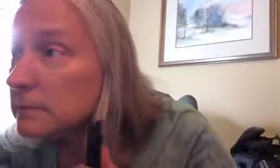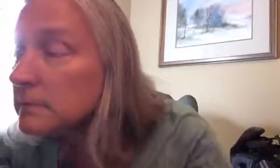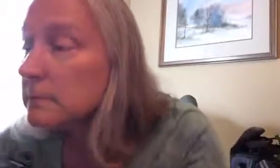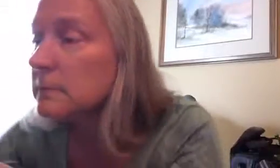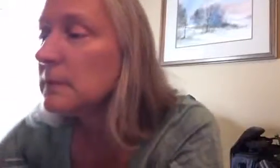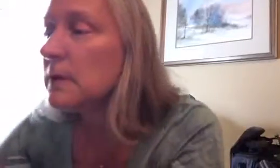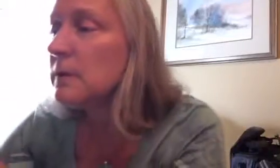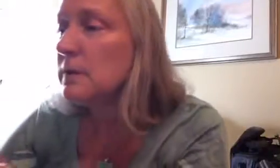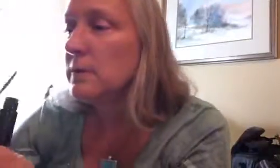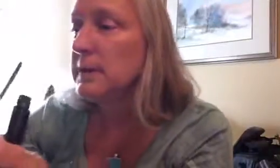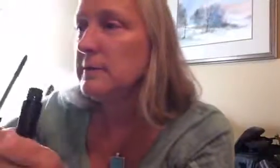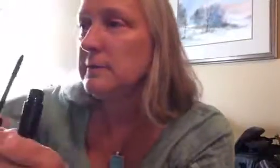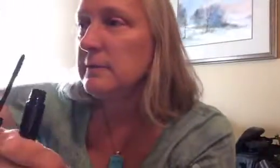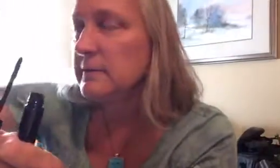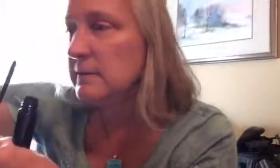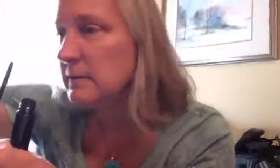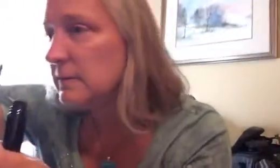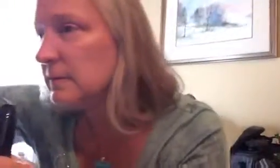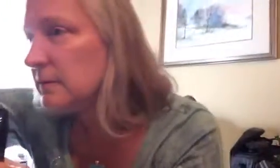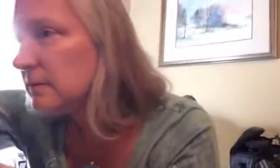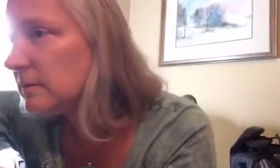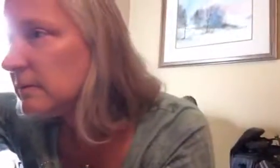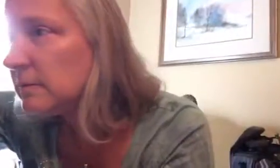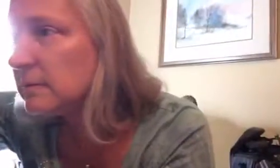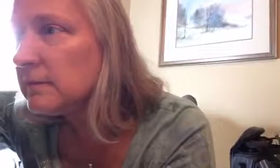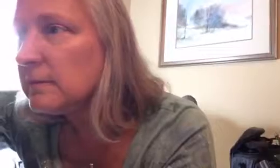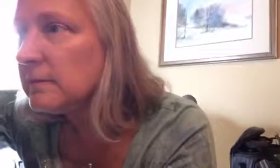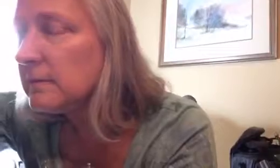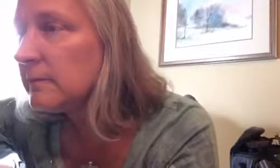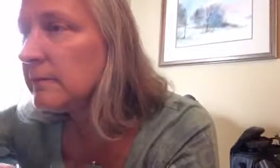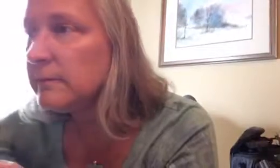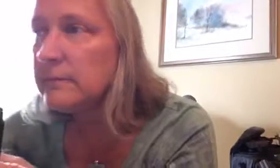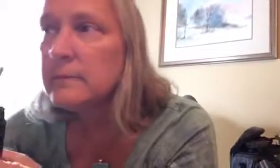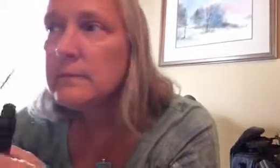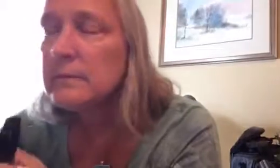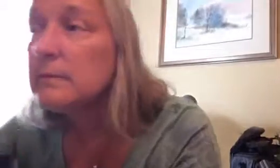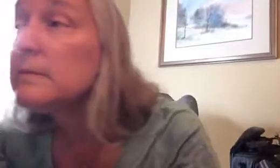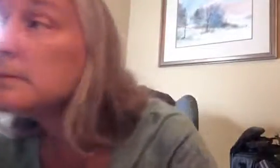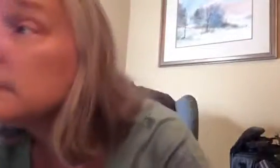oh oh oh oh